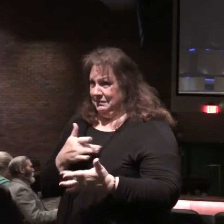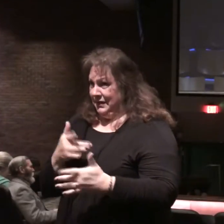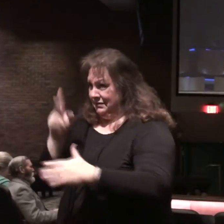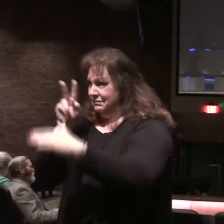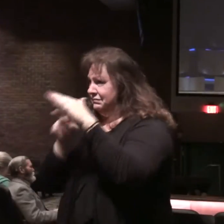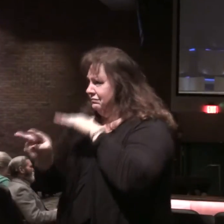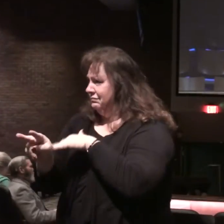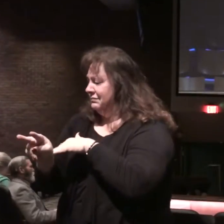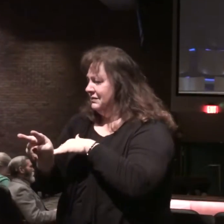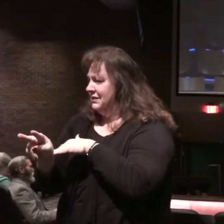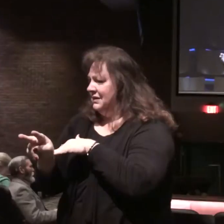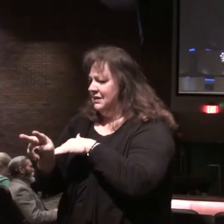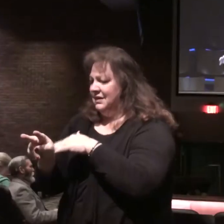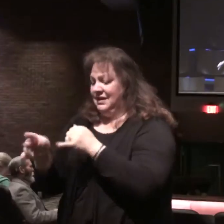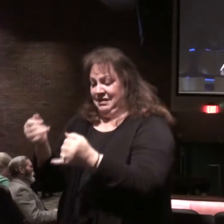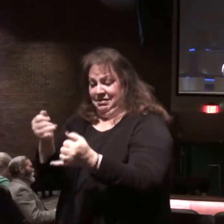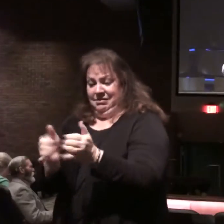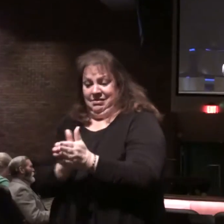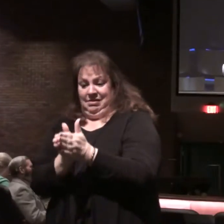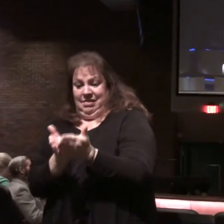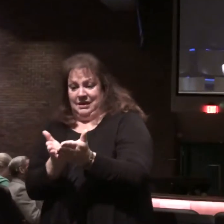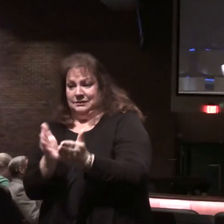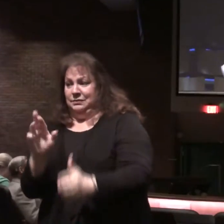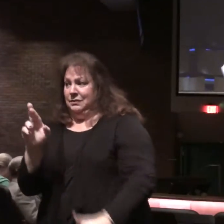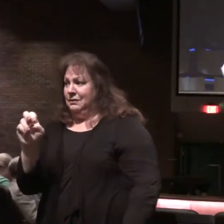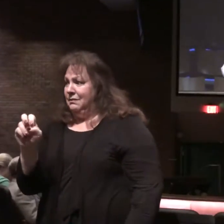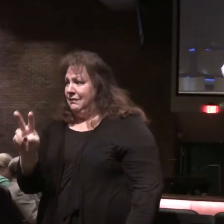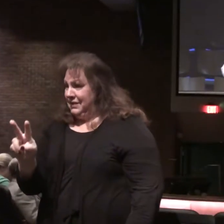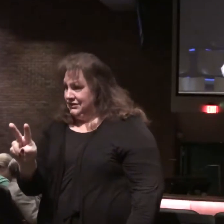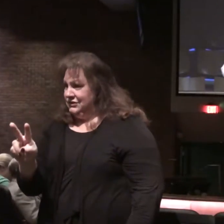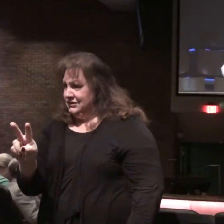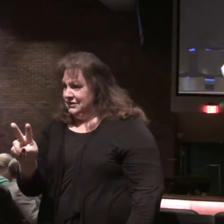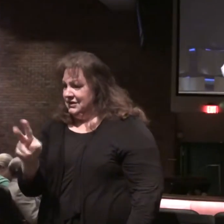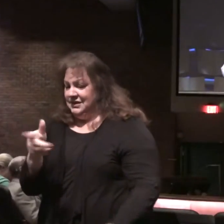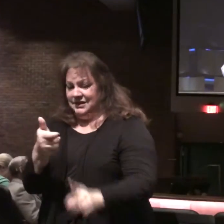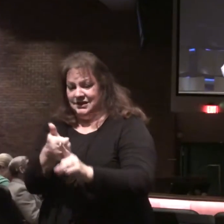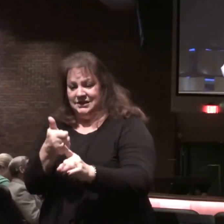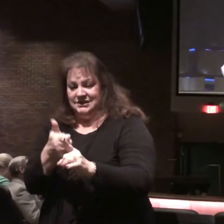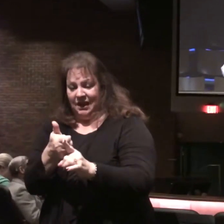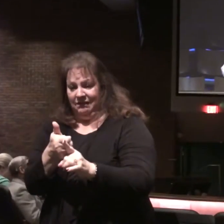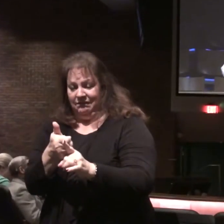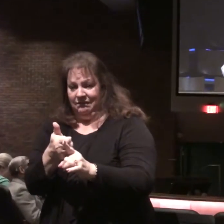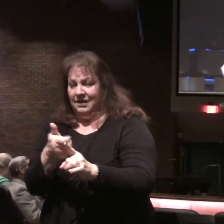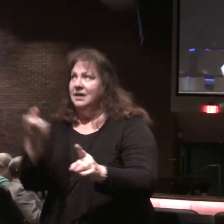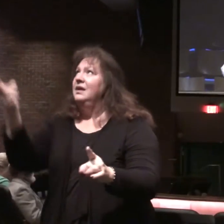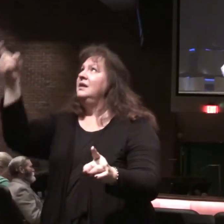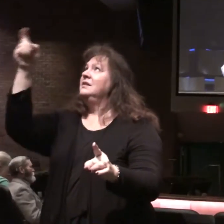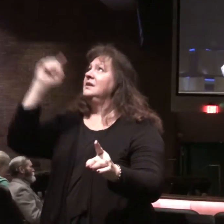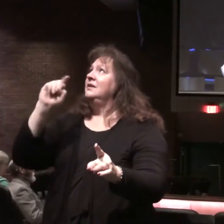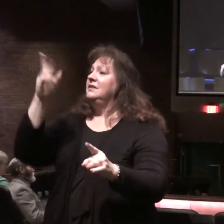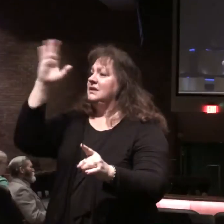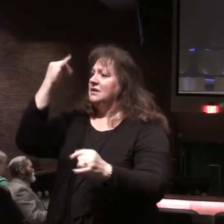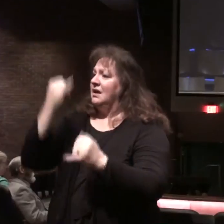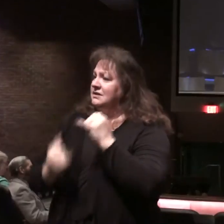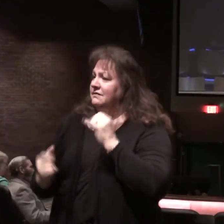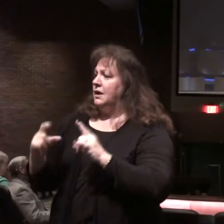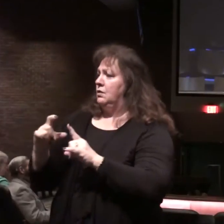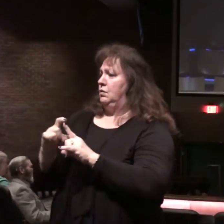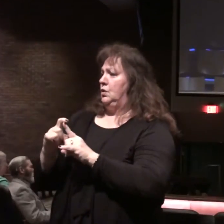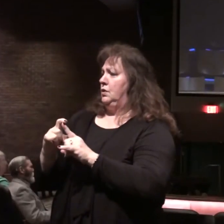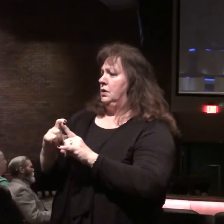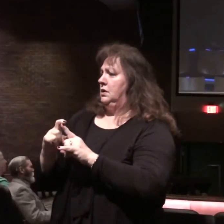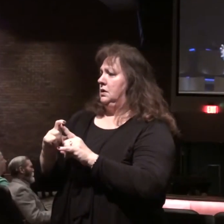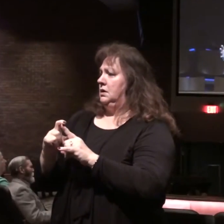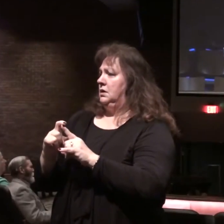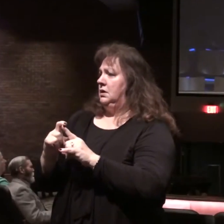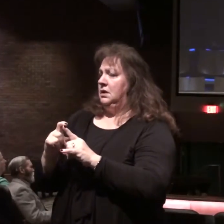and then this last book is given as God's final word. And what it